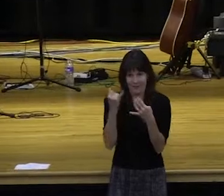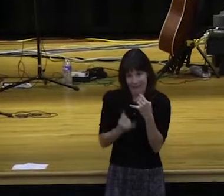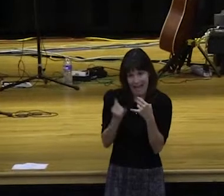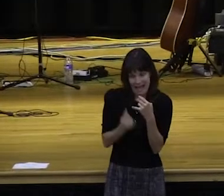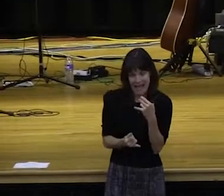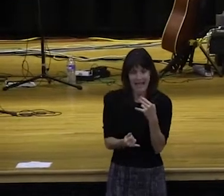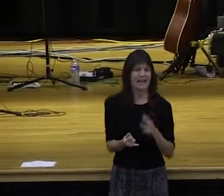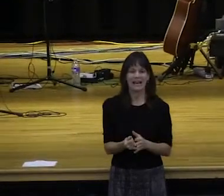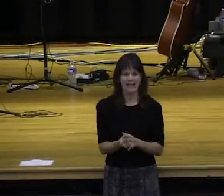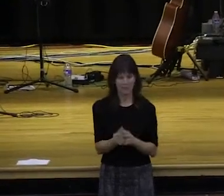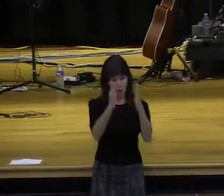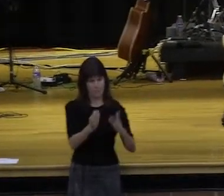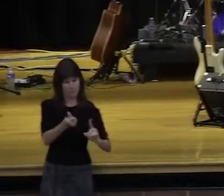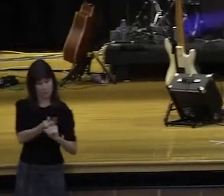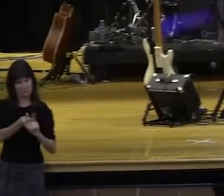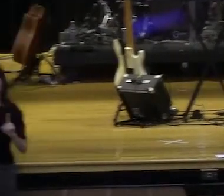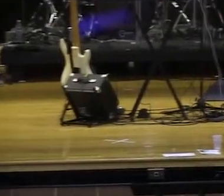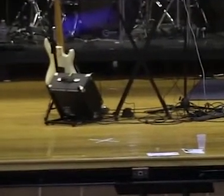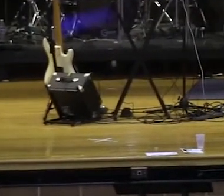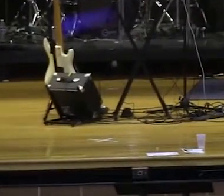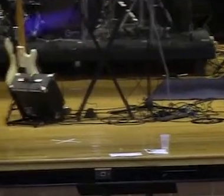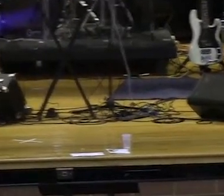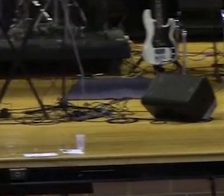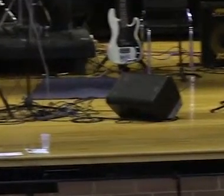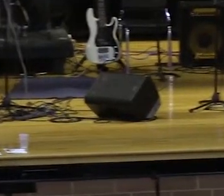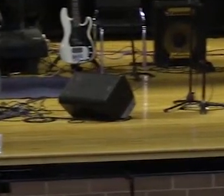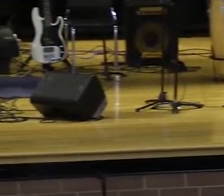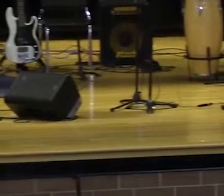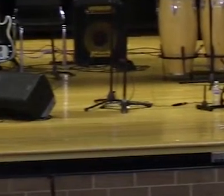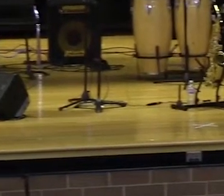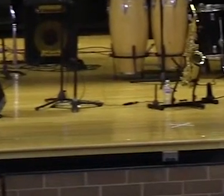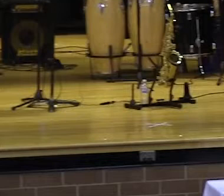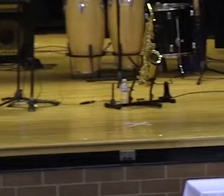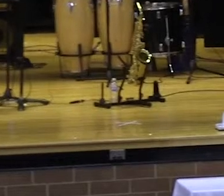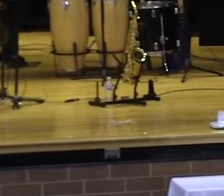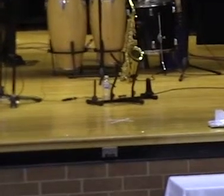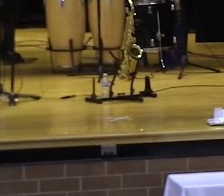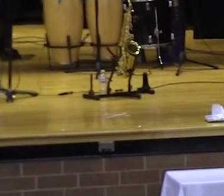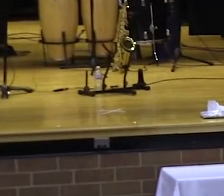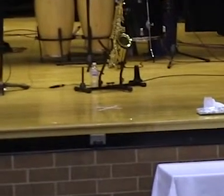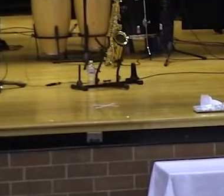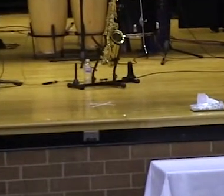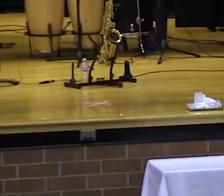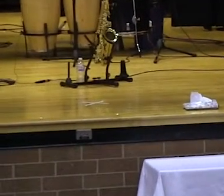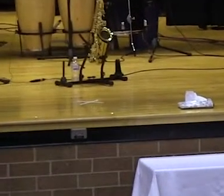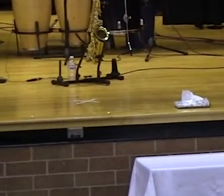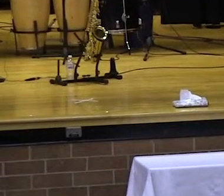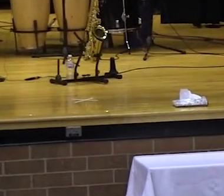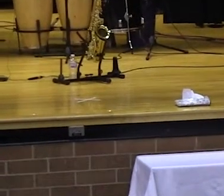Generous Giver. Now, that's what God wants you to be. He wants you to be a God-inspired,